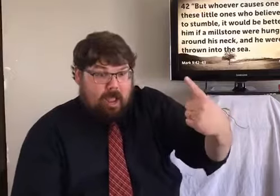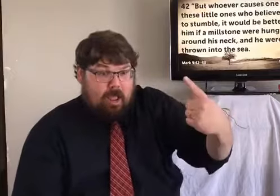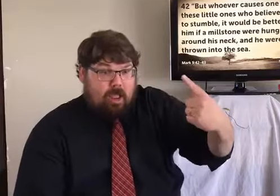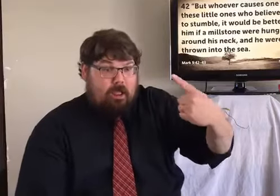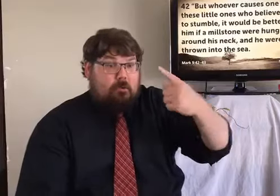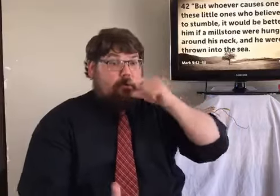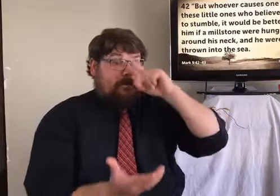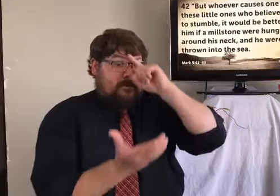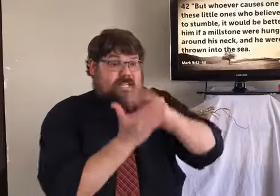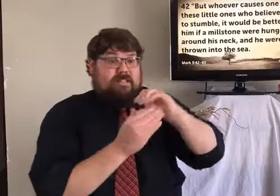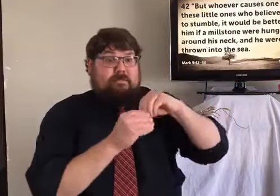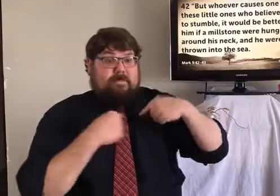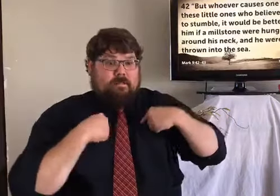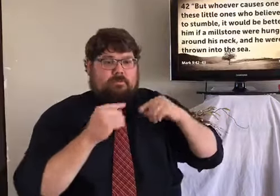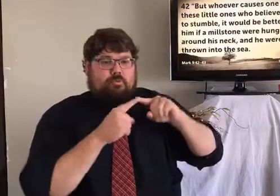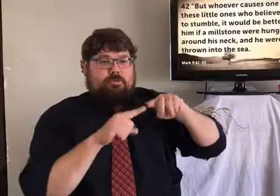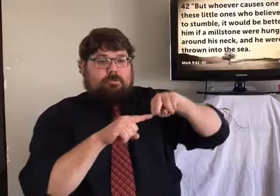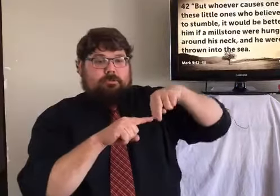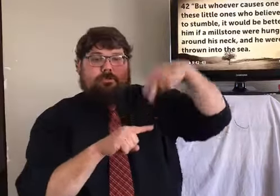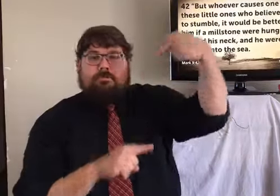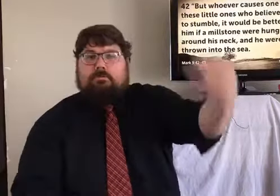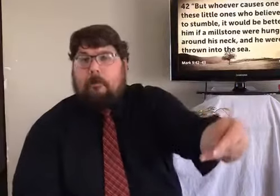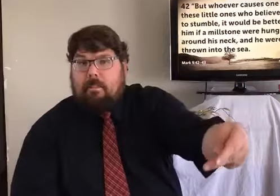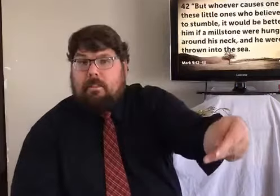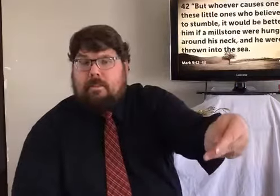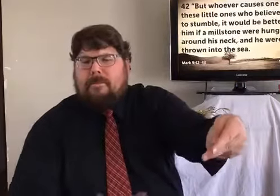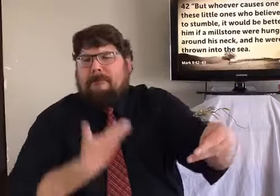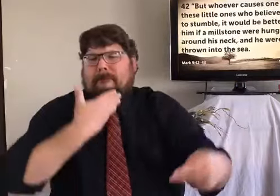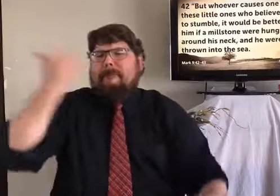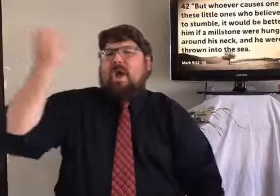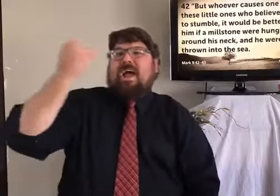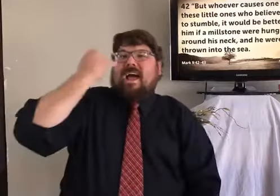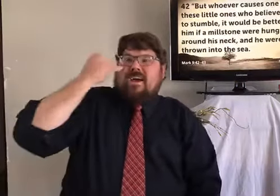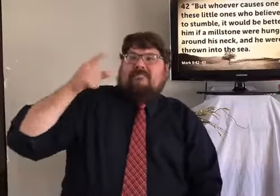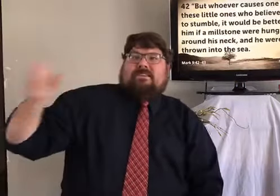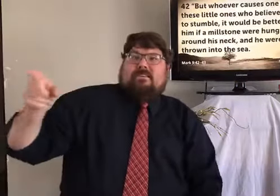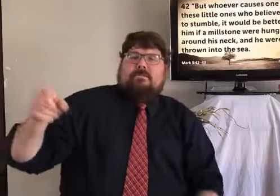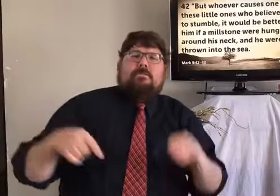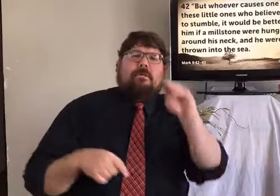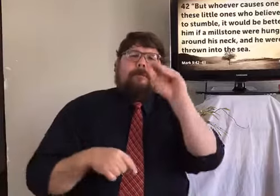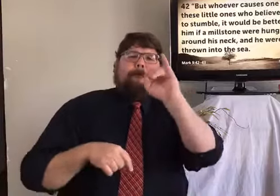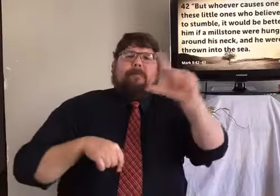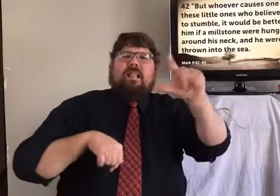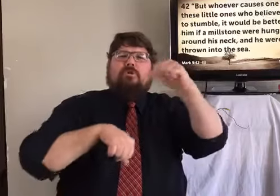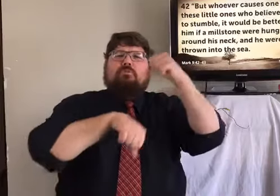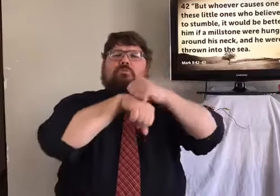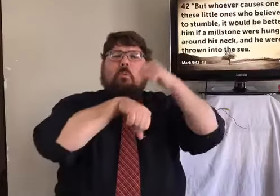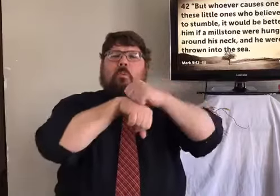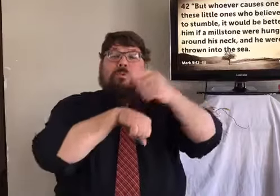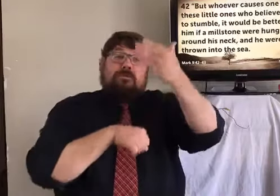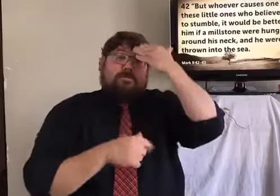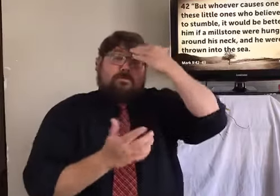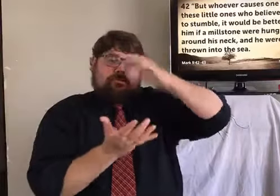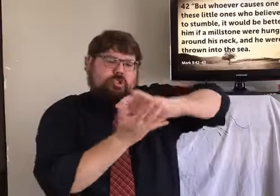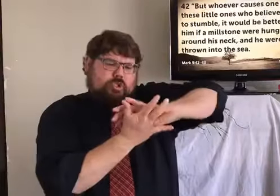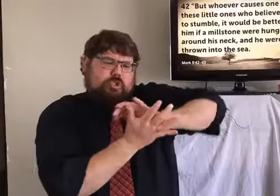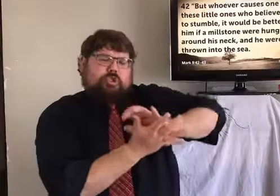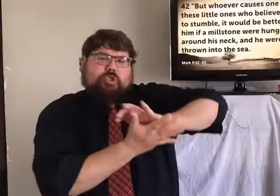causes one of these little ones who believe in me to stumble, it would be better for him if a